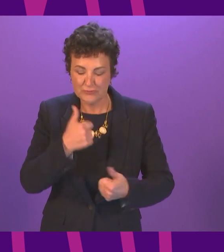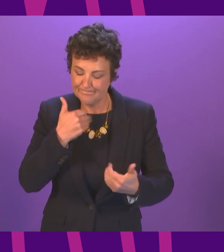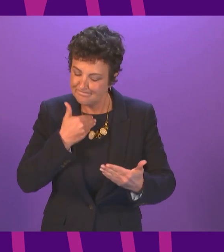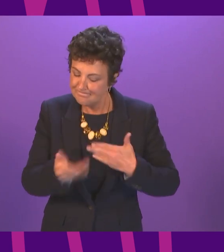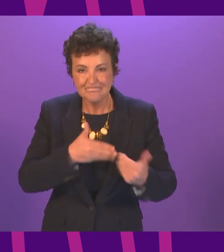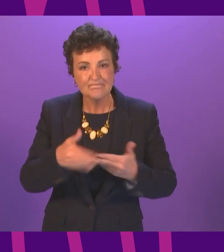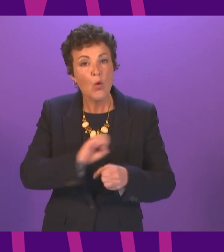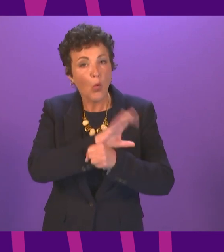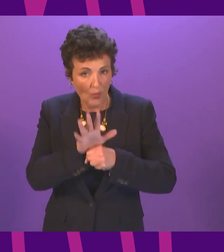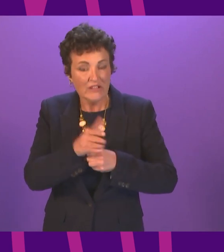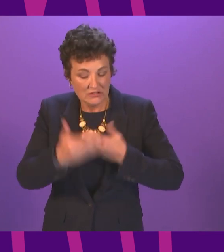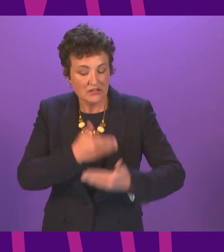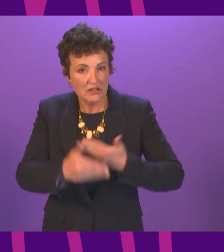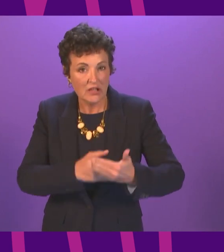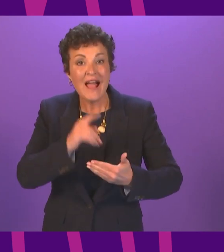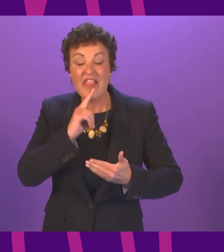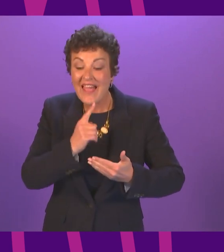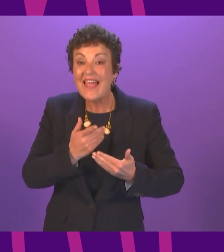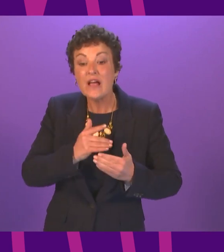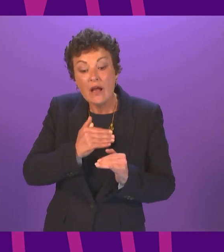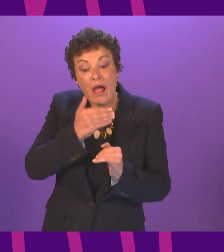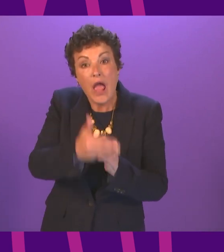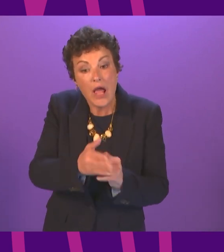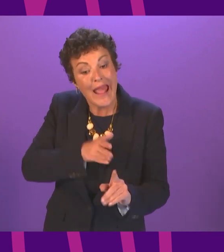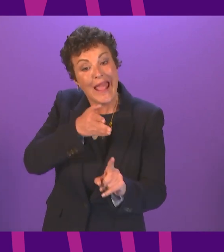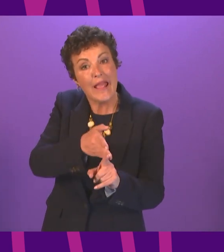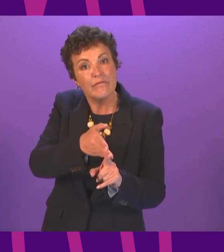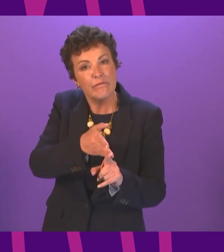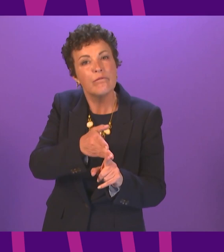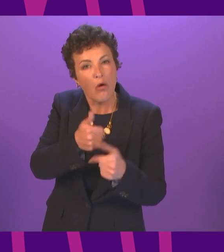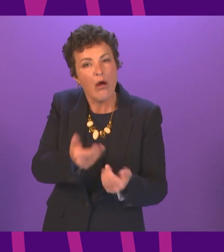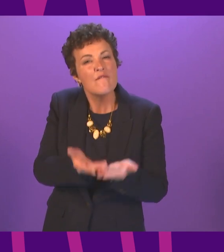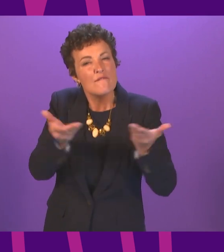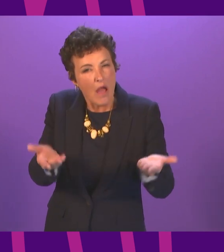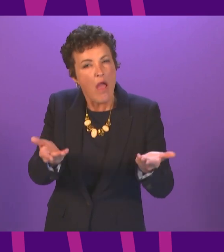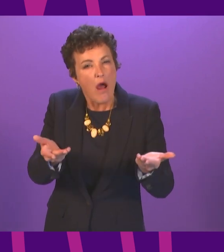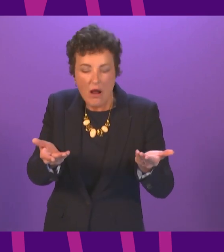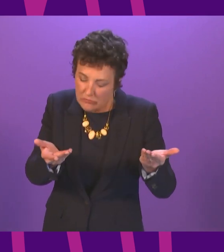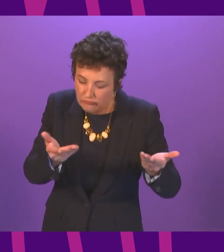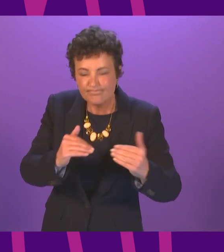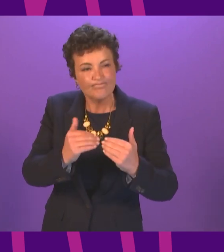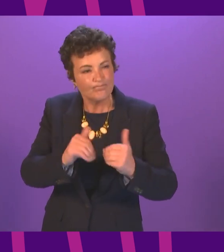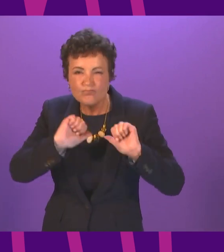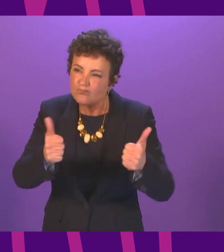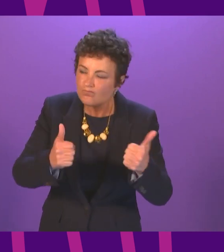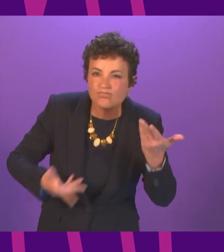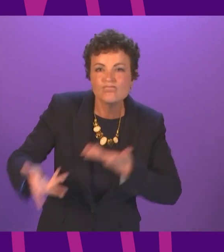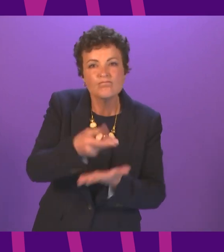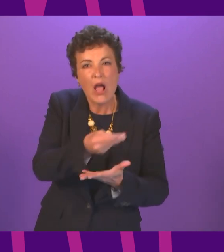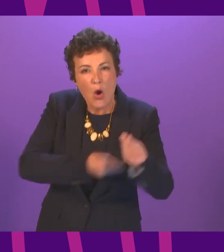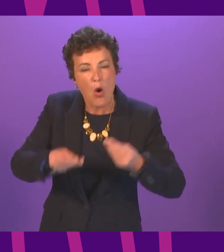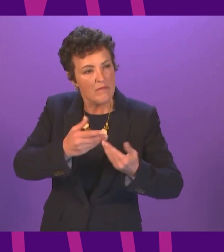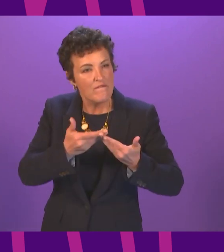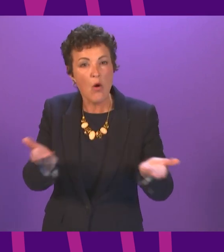pandemic and into a fair and just recovery. Parliament has shaped our response to the virus. Now there is the